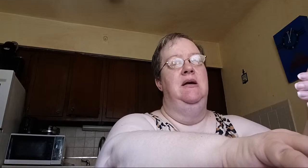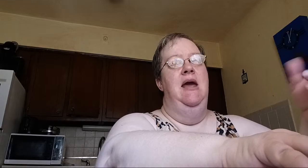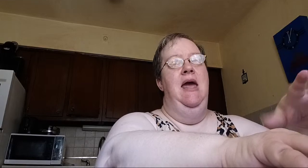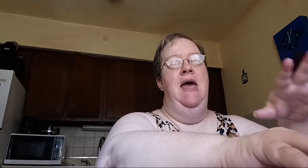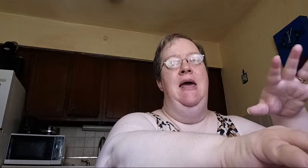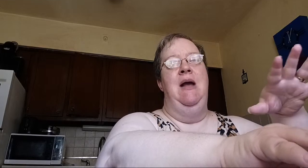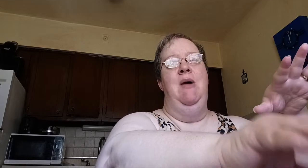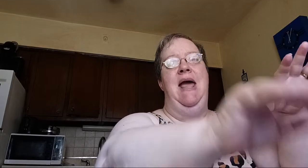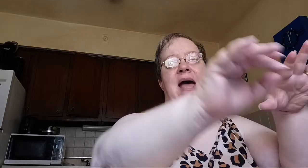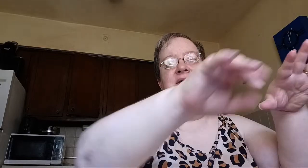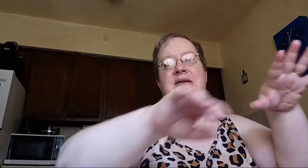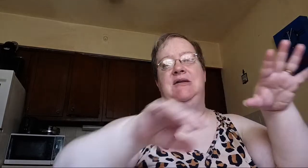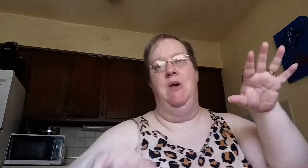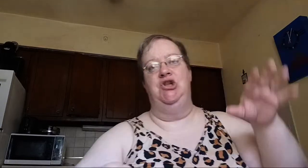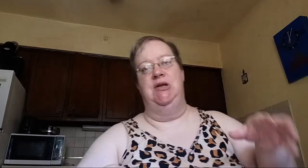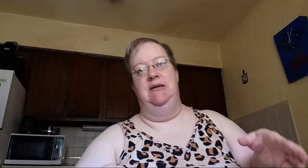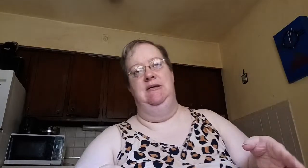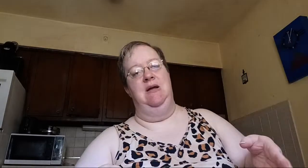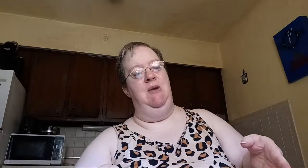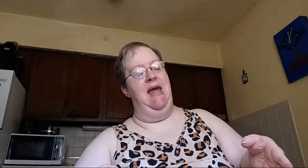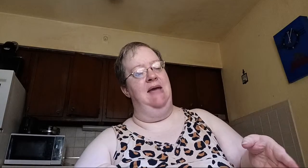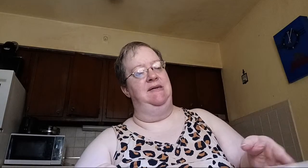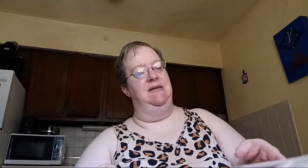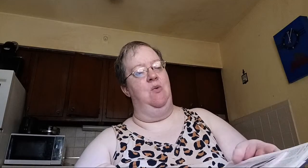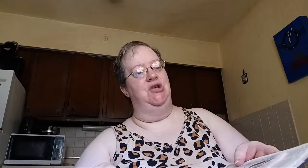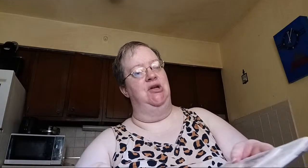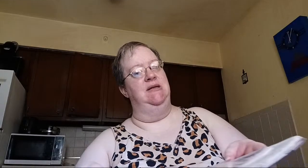And I want to ask this question. I want to ask this question tonight.